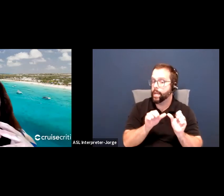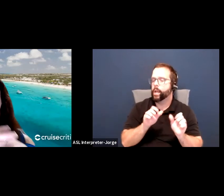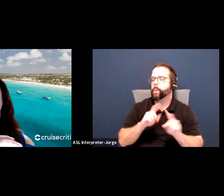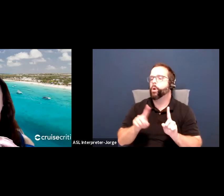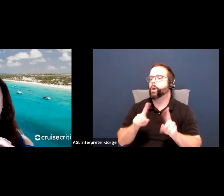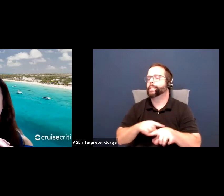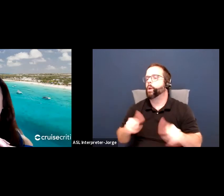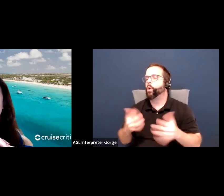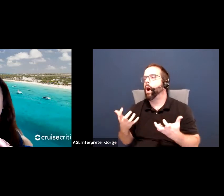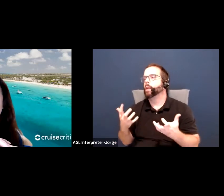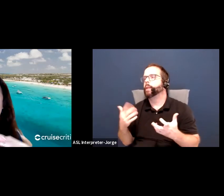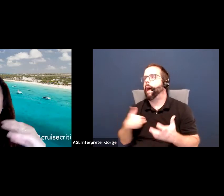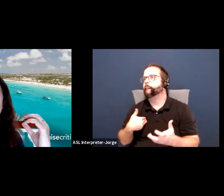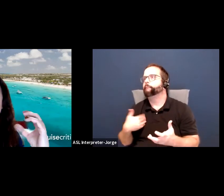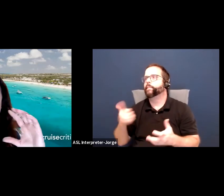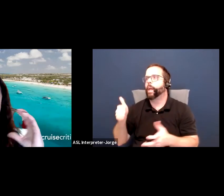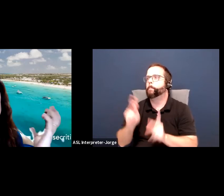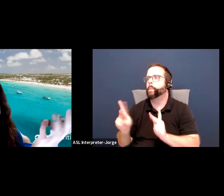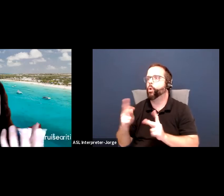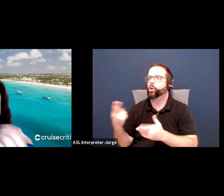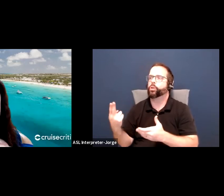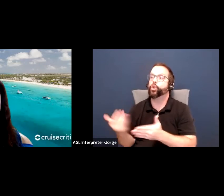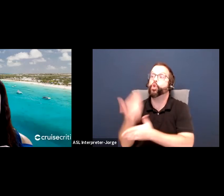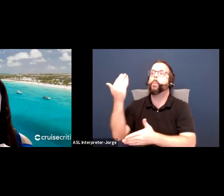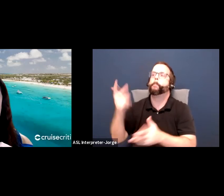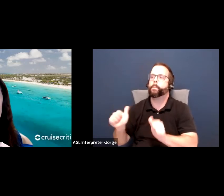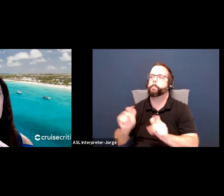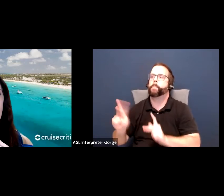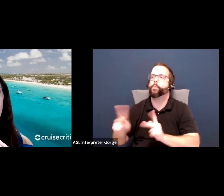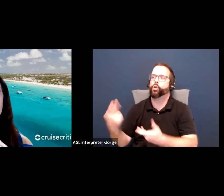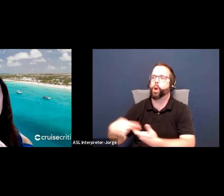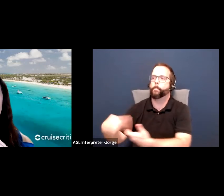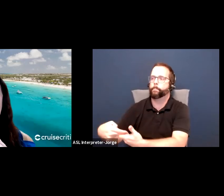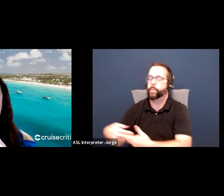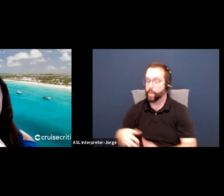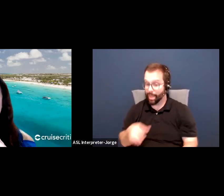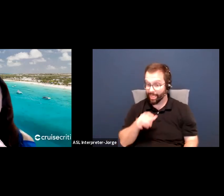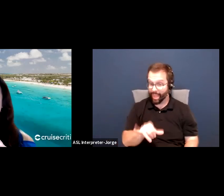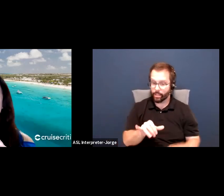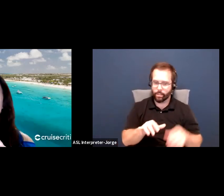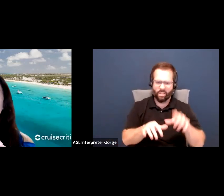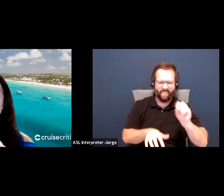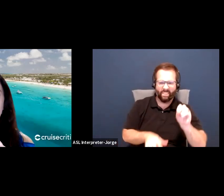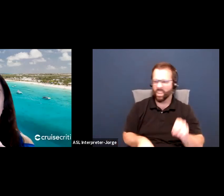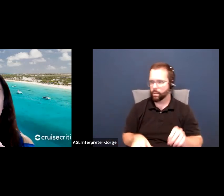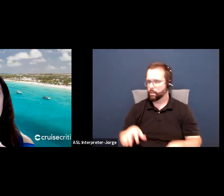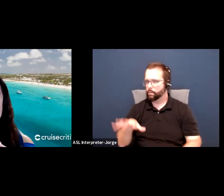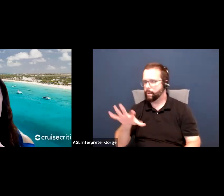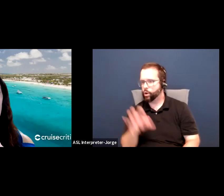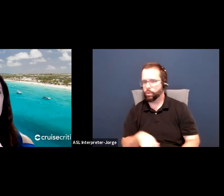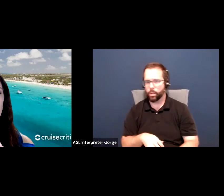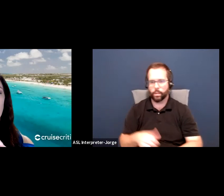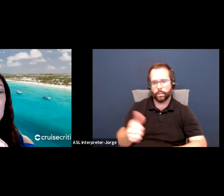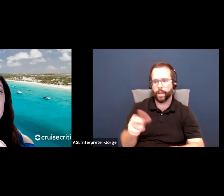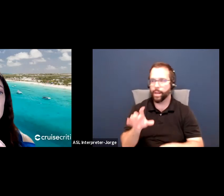These measures are not to say that you don't change them as time evolves, because as time evolves, you will need to pivot and